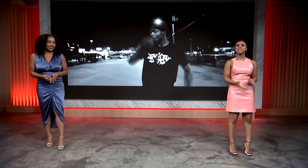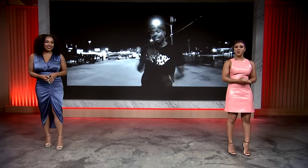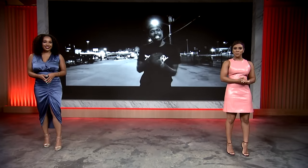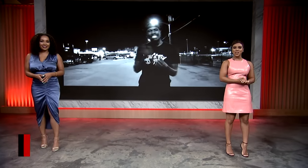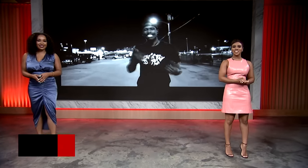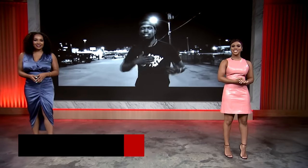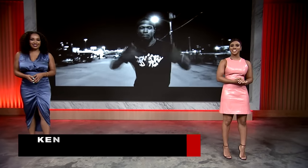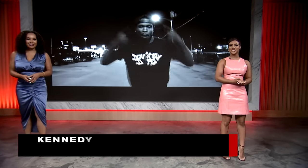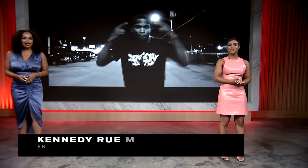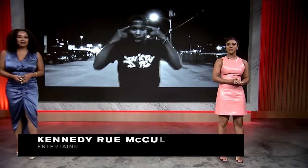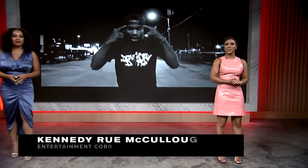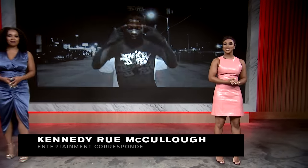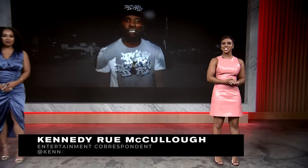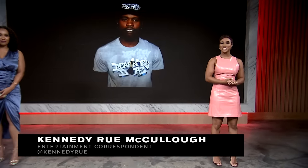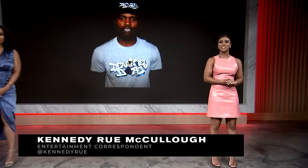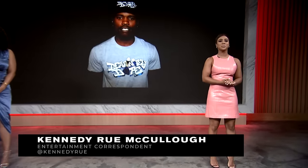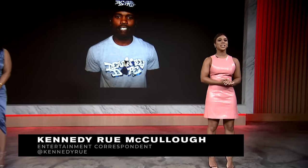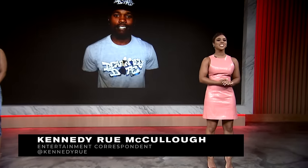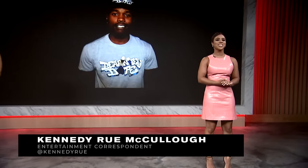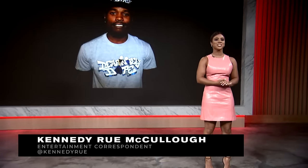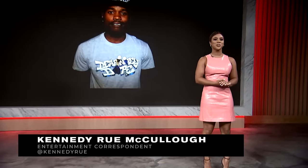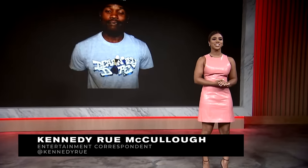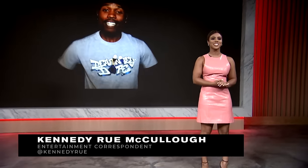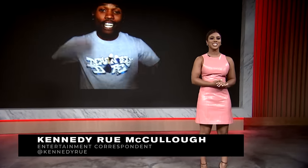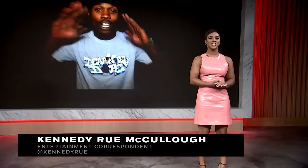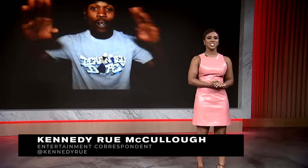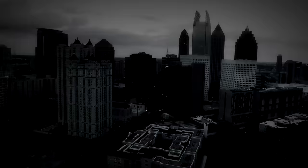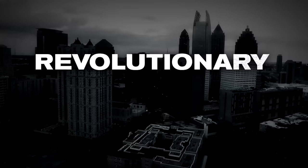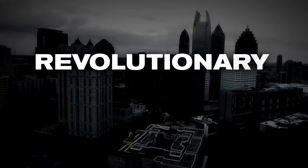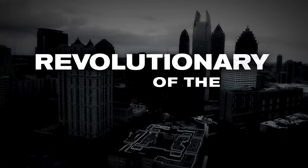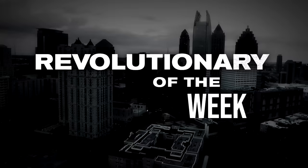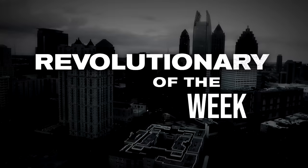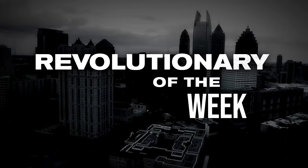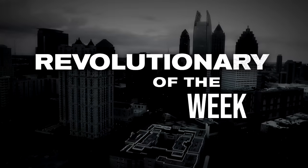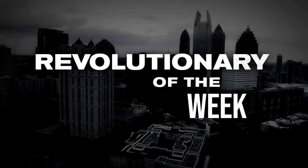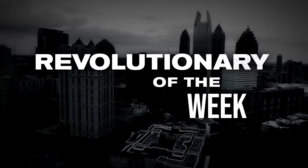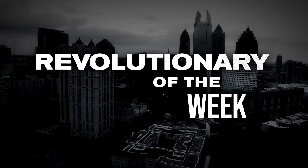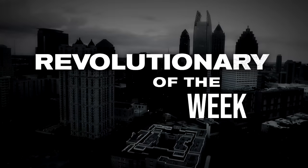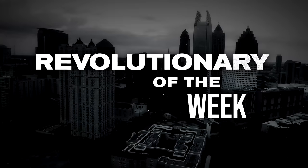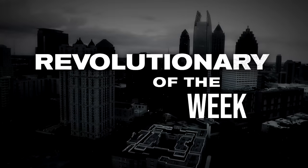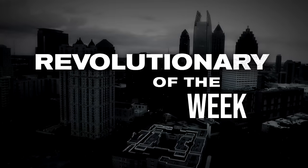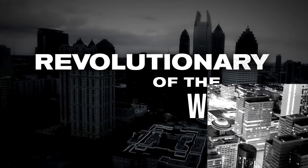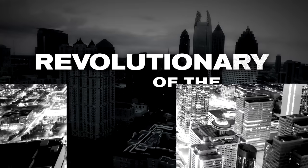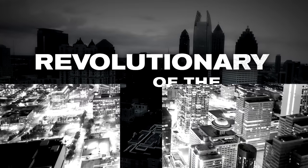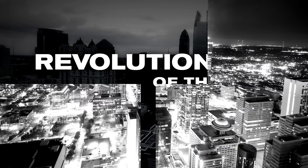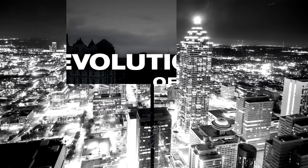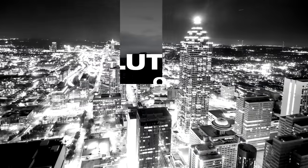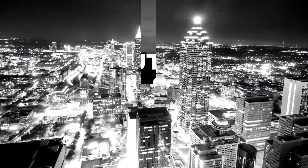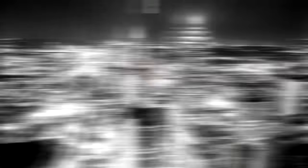Maxey's dope method to deliver the message is what makes his organization our Revolutionary of the Week.